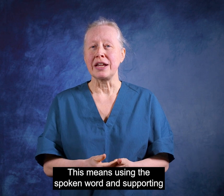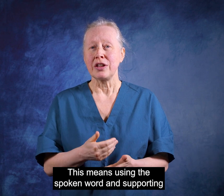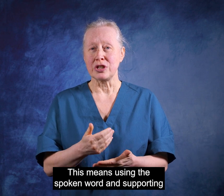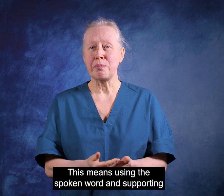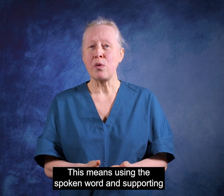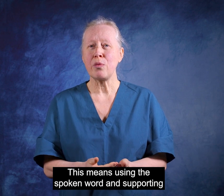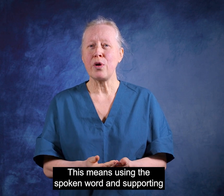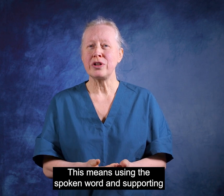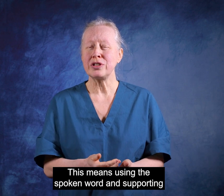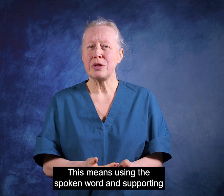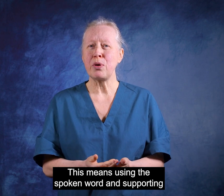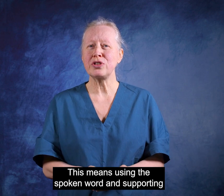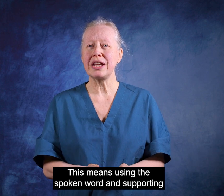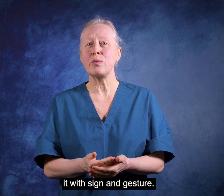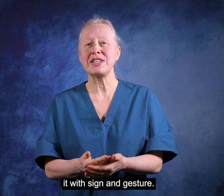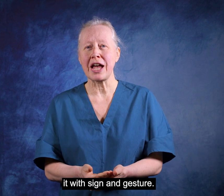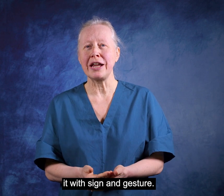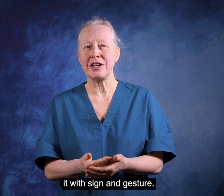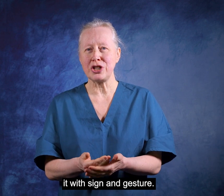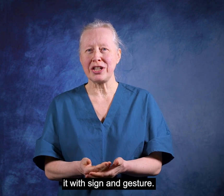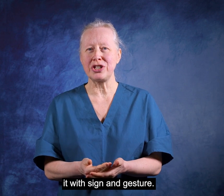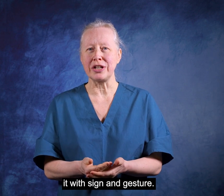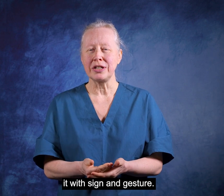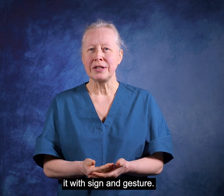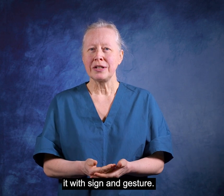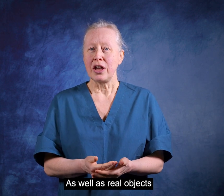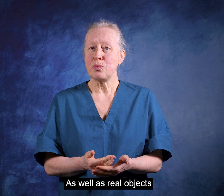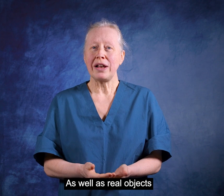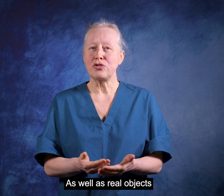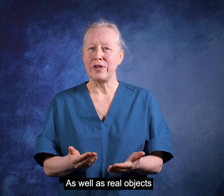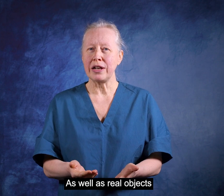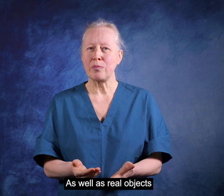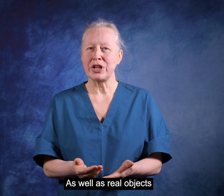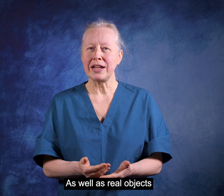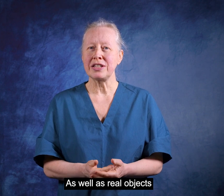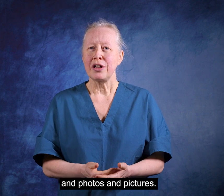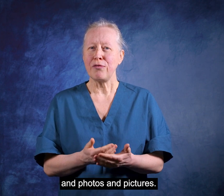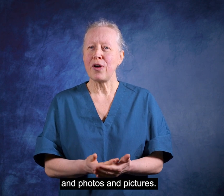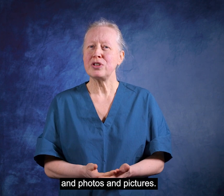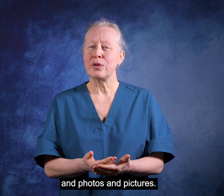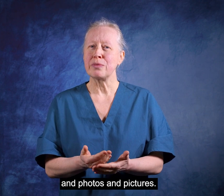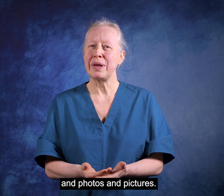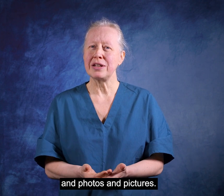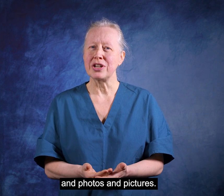the spoken word and supporting it with sign and gesture, as well as real objects and photos and pictures.